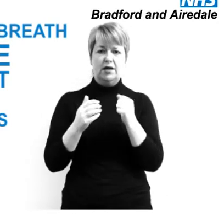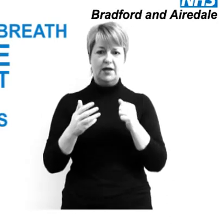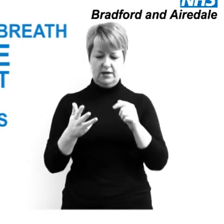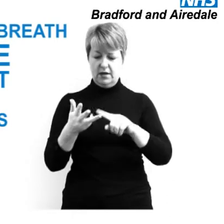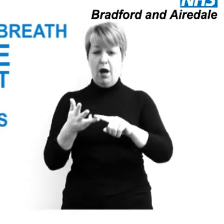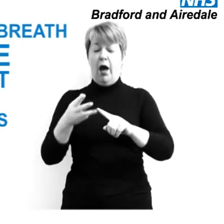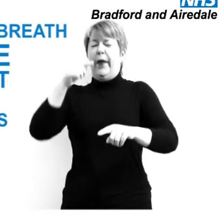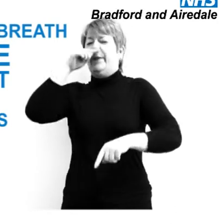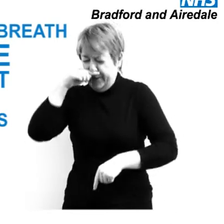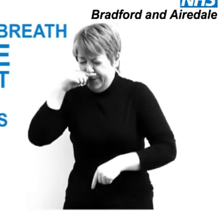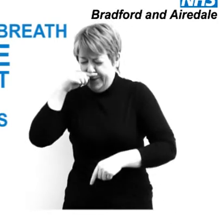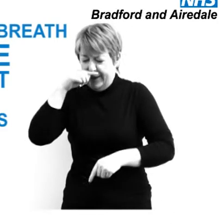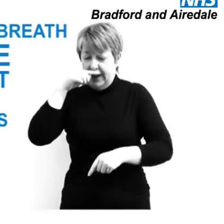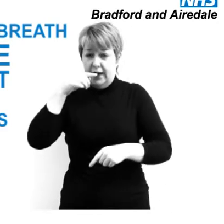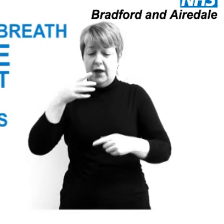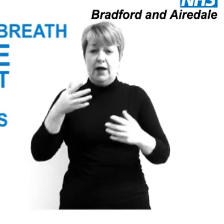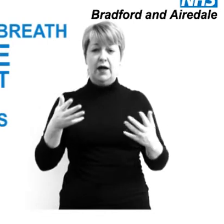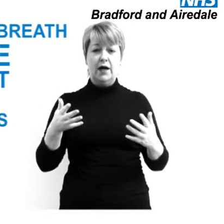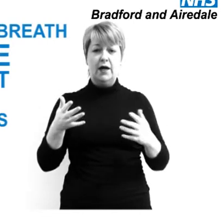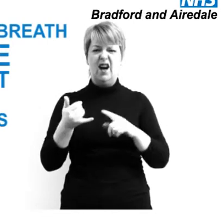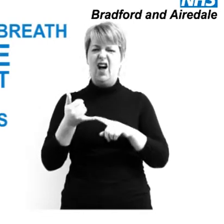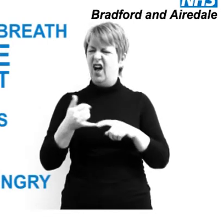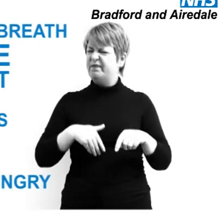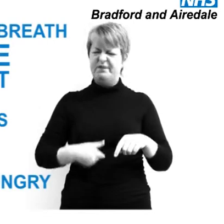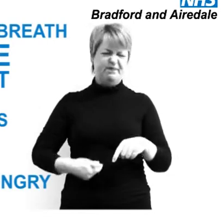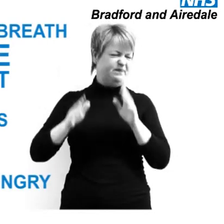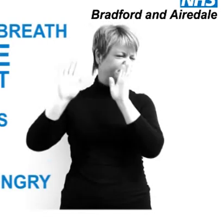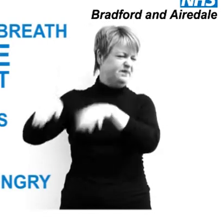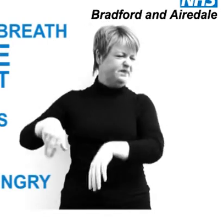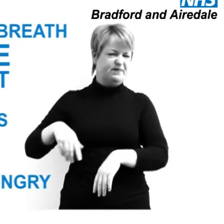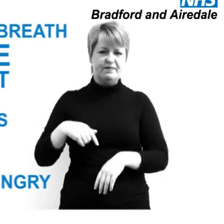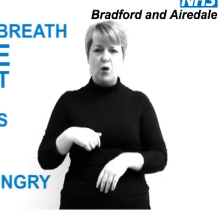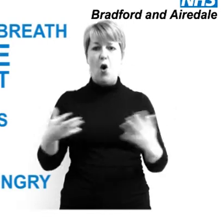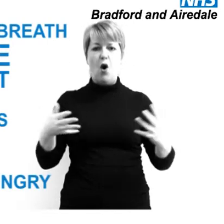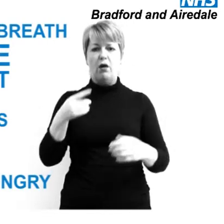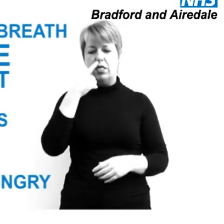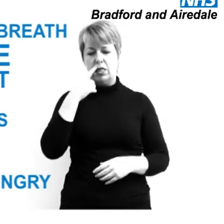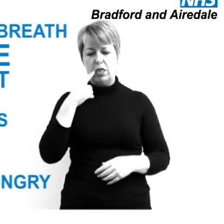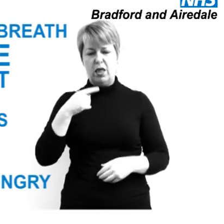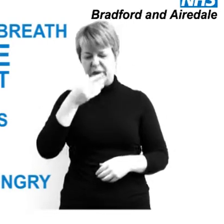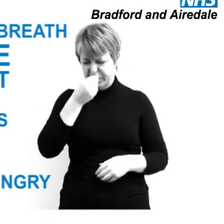sneezing, not feeling hungry or a runny nose